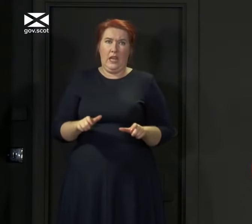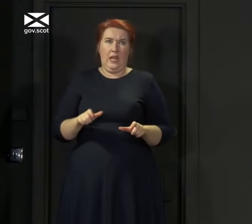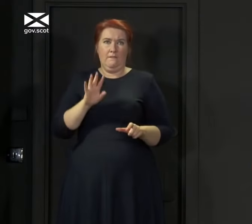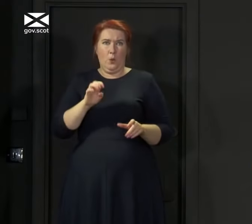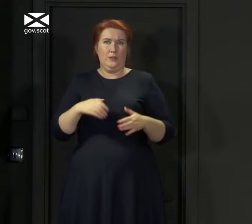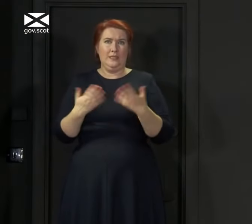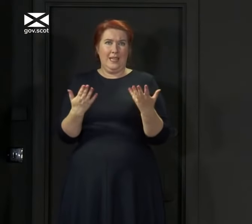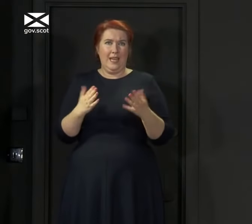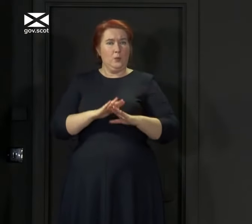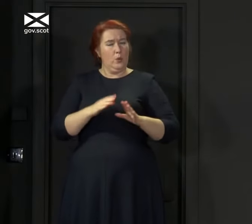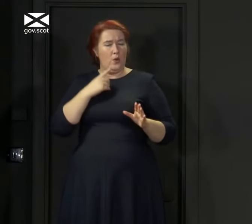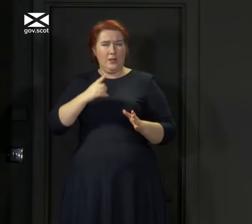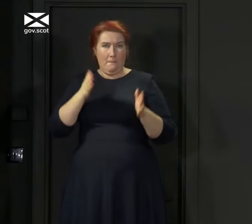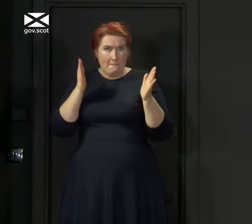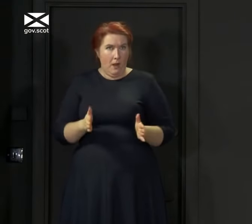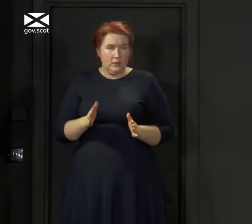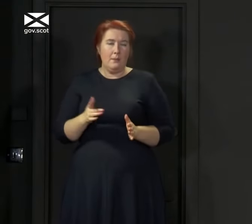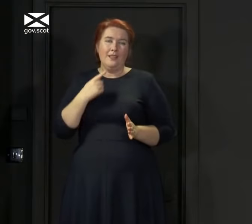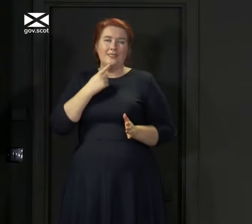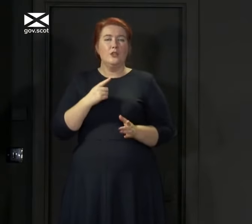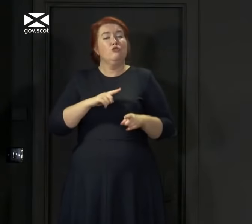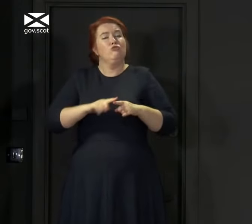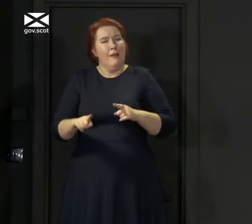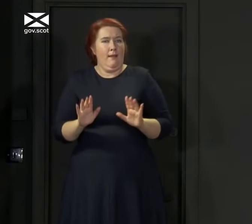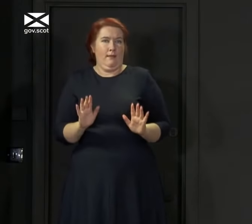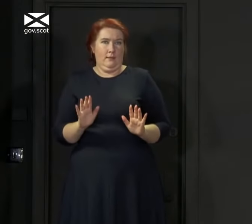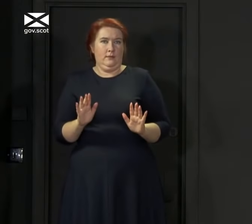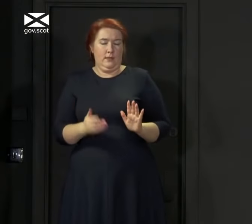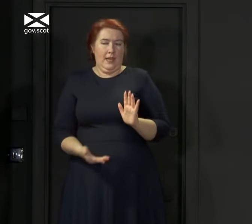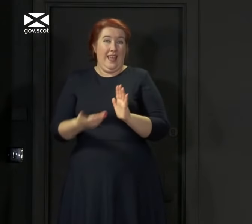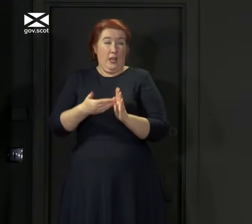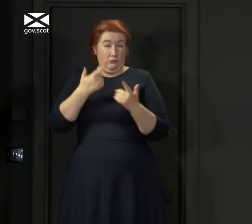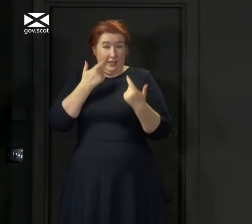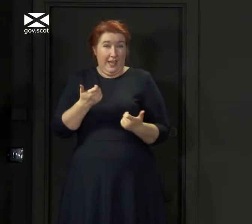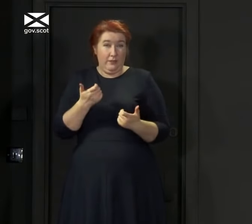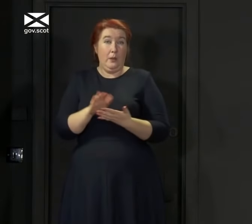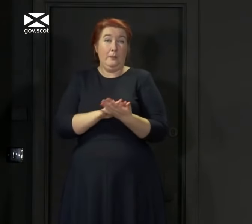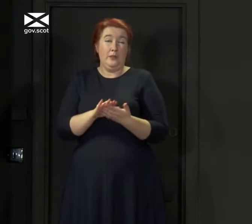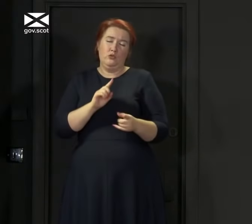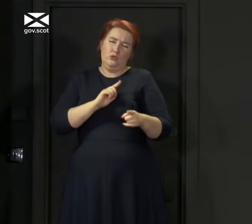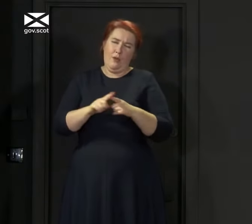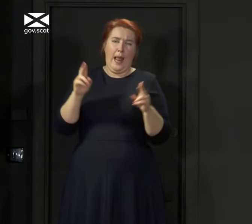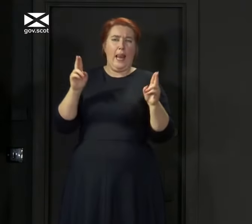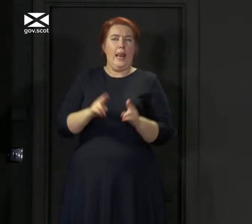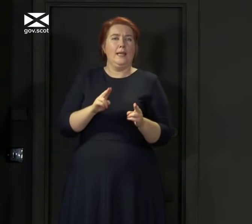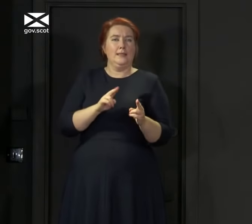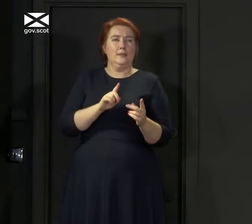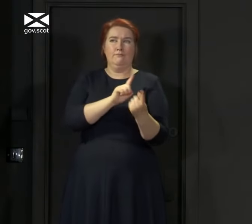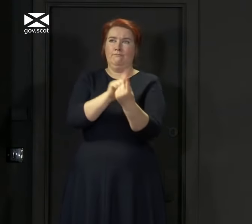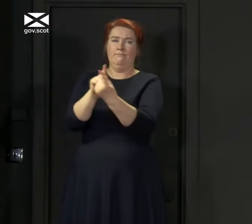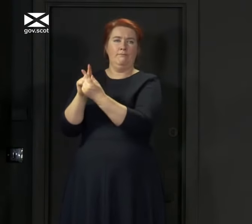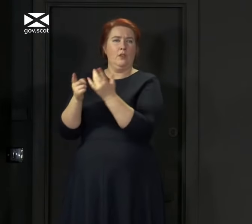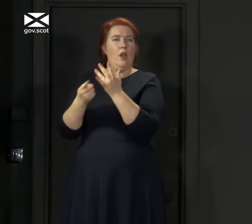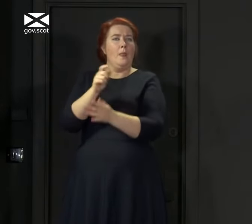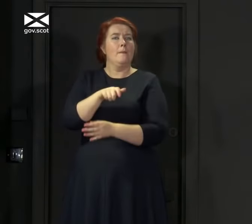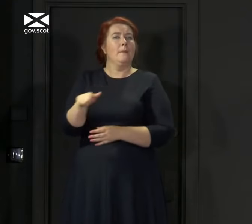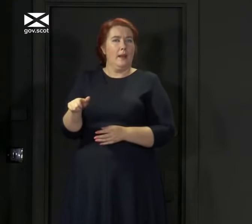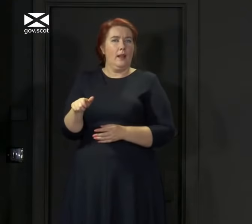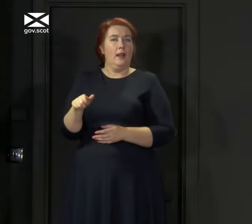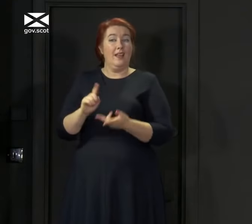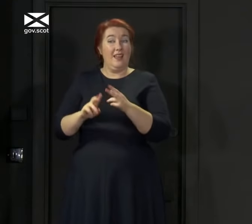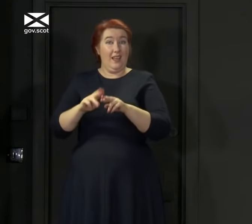for 14 days when they come back, but to be extra vigilant. So minimise your contact with other people. you're coming back from one of these areas